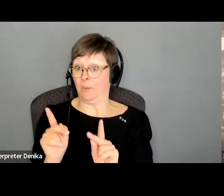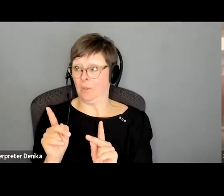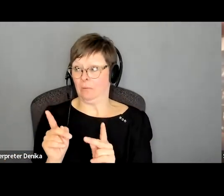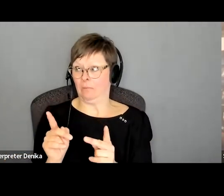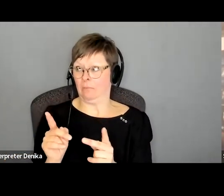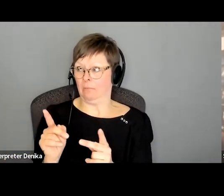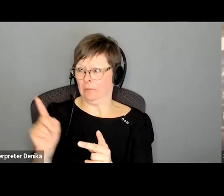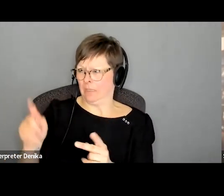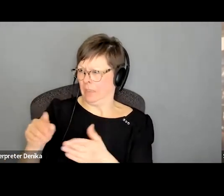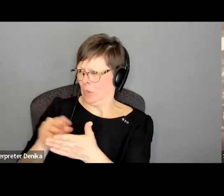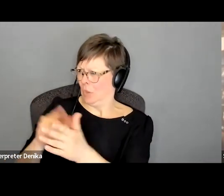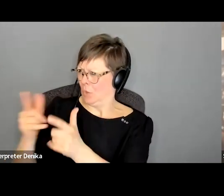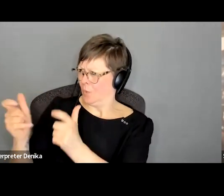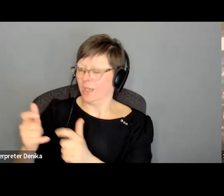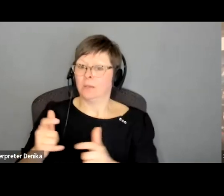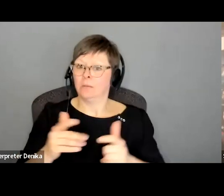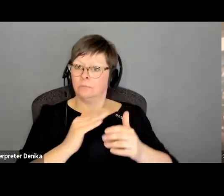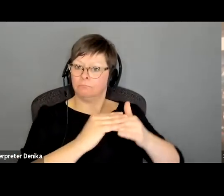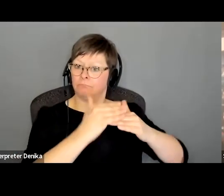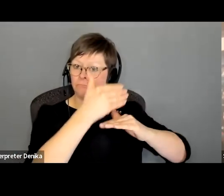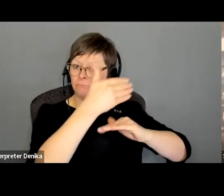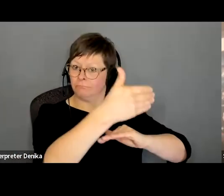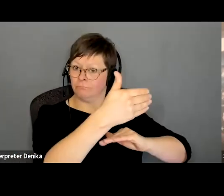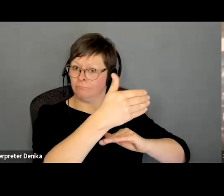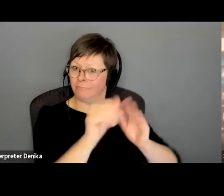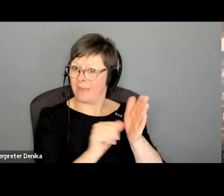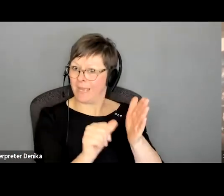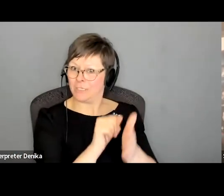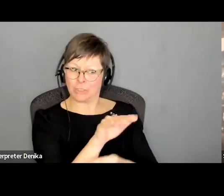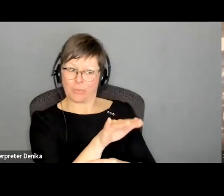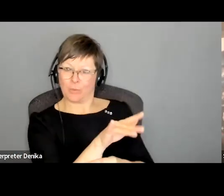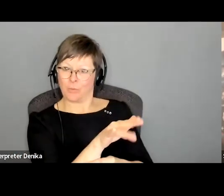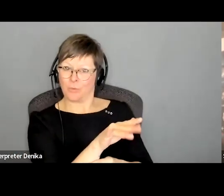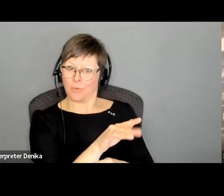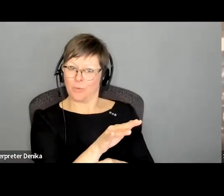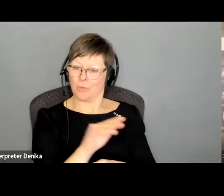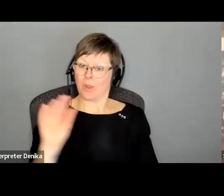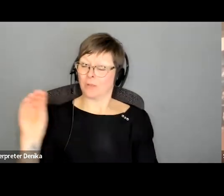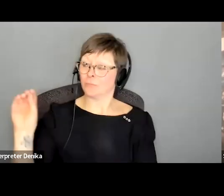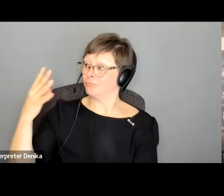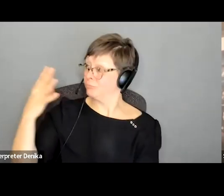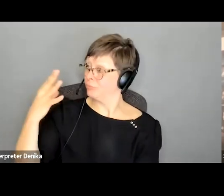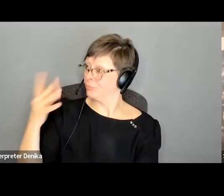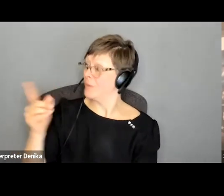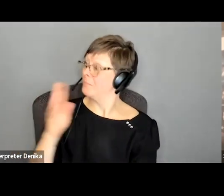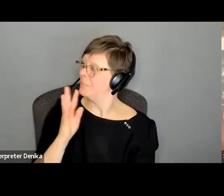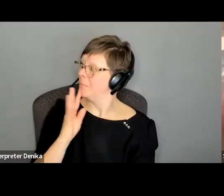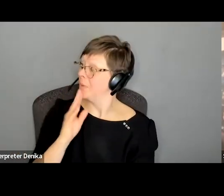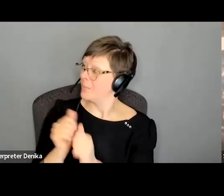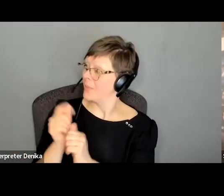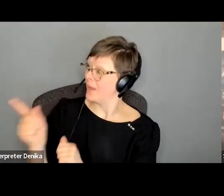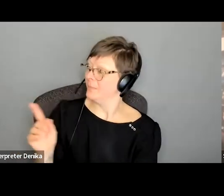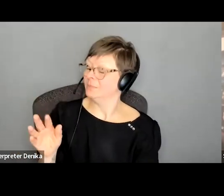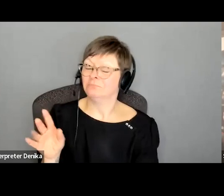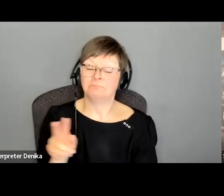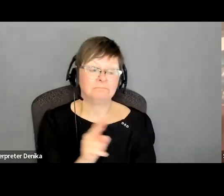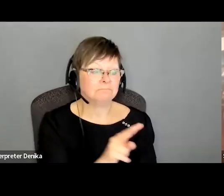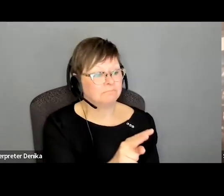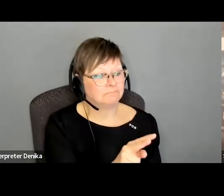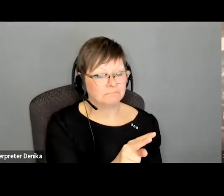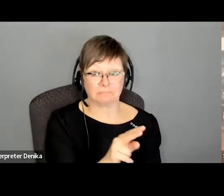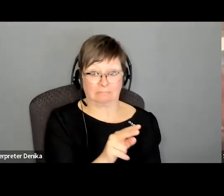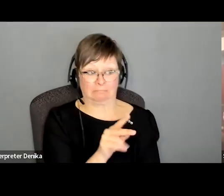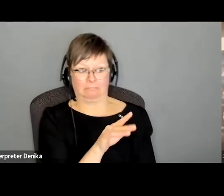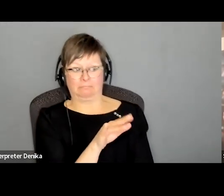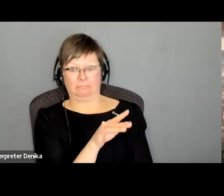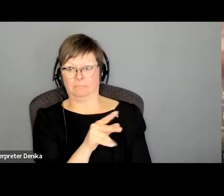laptop and have your pages right there you know the filming is happening here and you might be talking to person there but you're going back and here's the thing